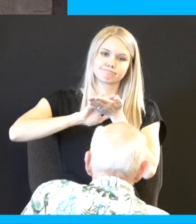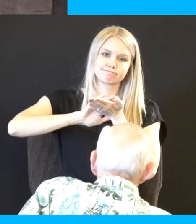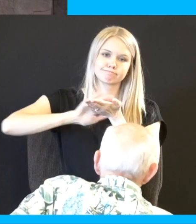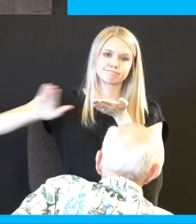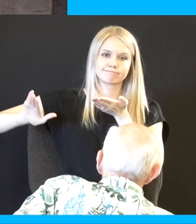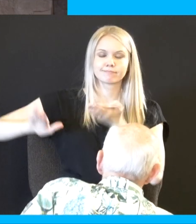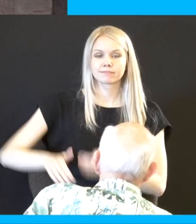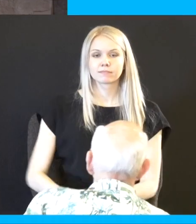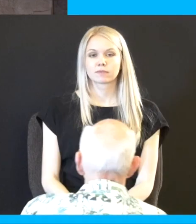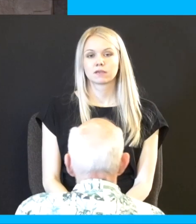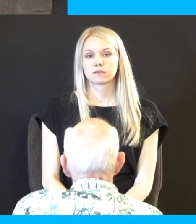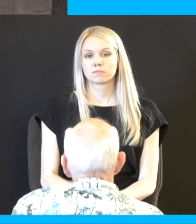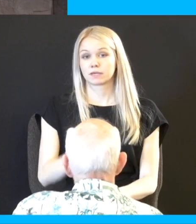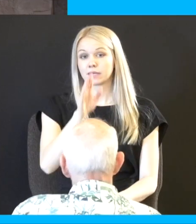but God also allowed him to be beaten